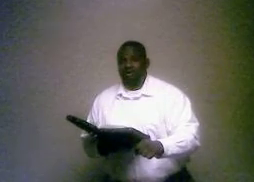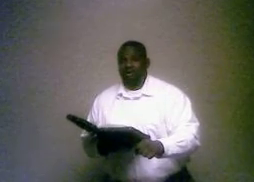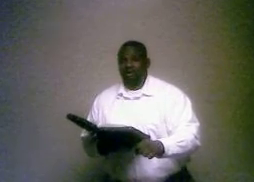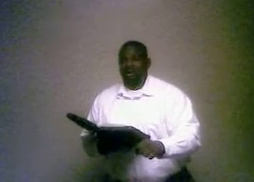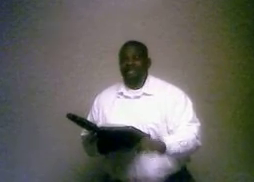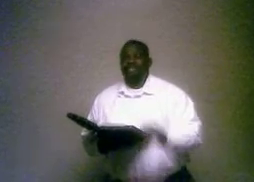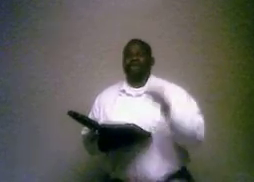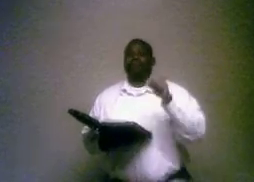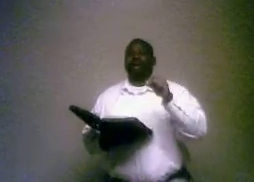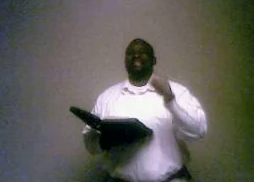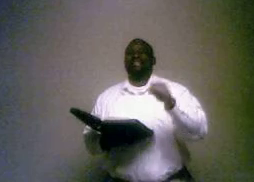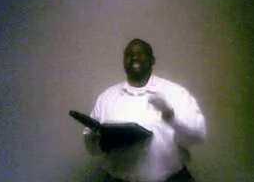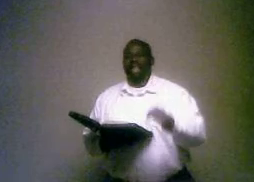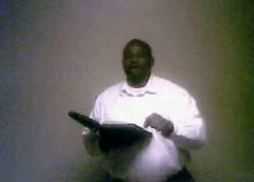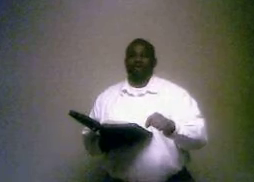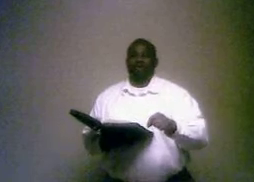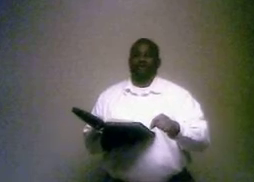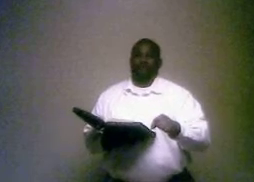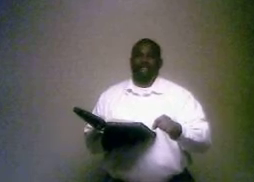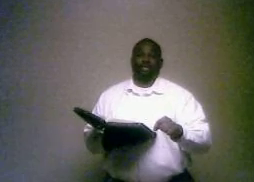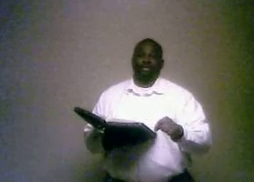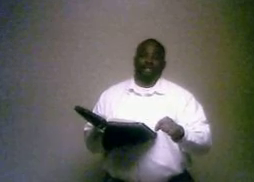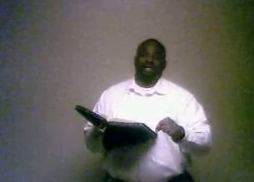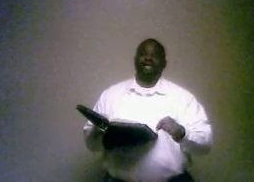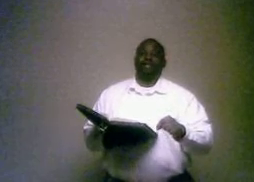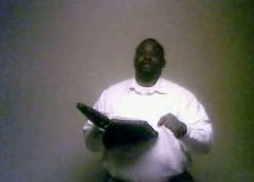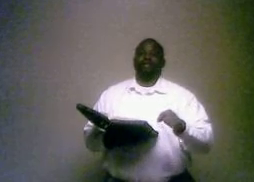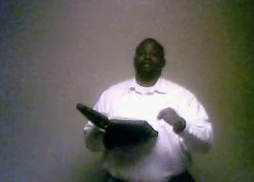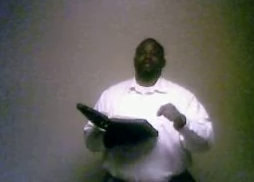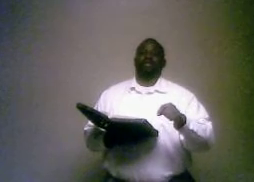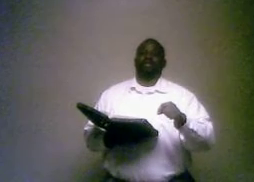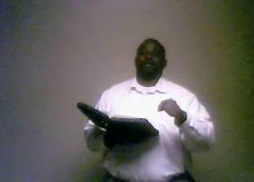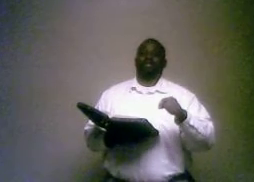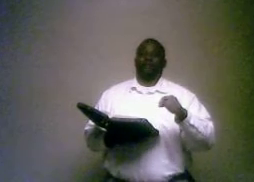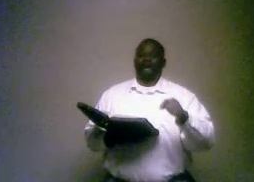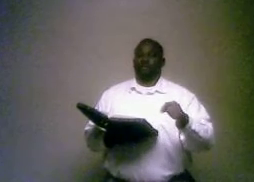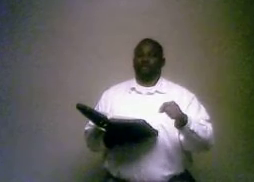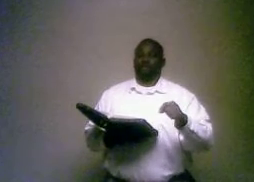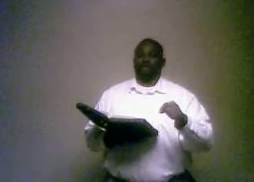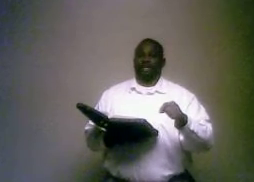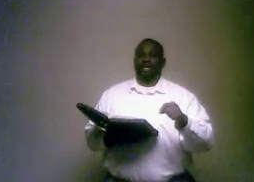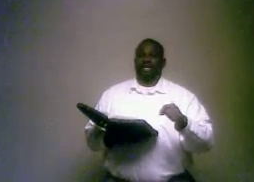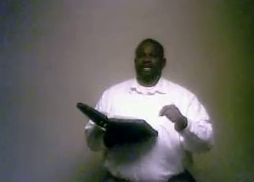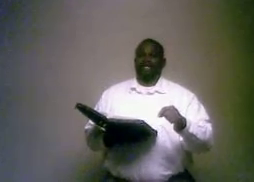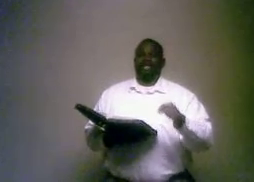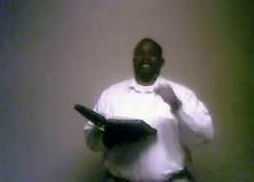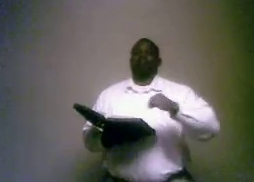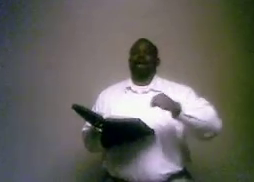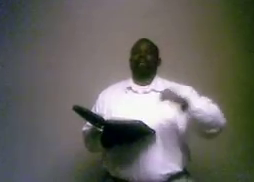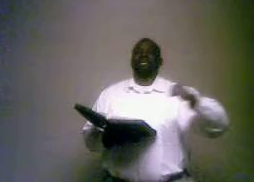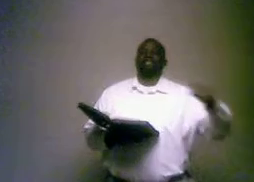This is a baptizo if you want to go back to the Greek. So some of you are strapped up in the Greek. Not a baptismo.